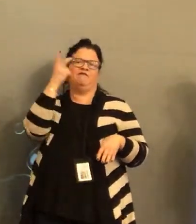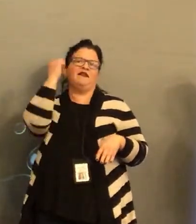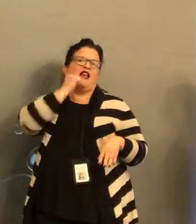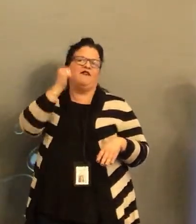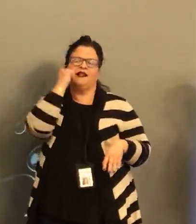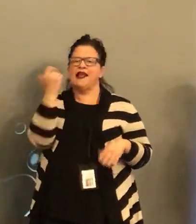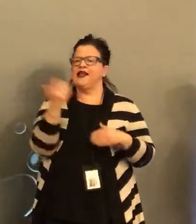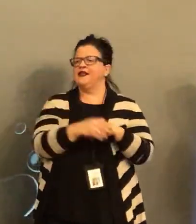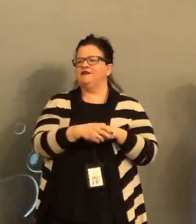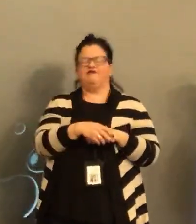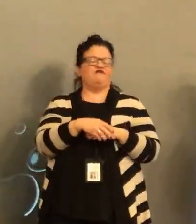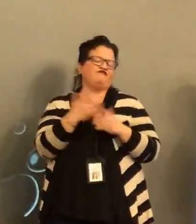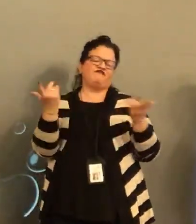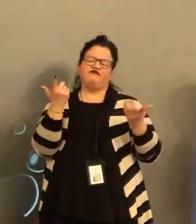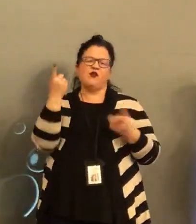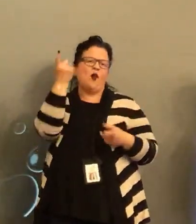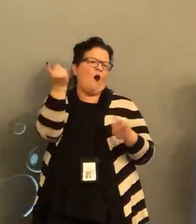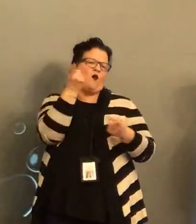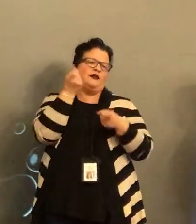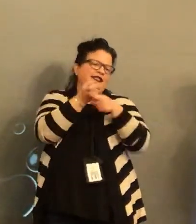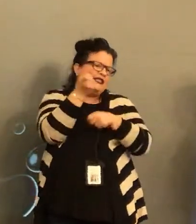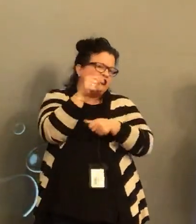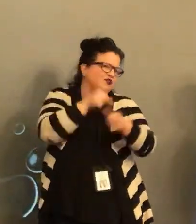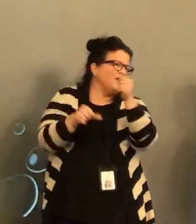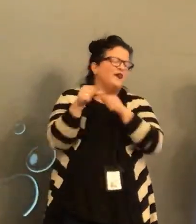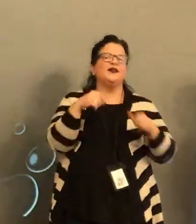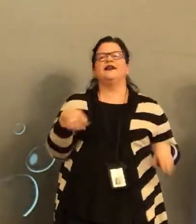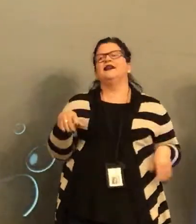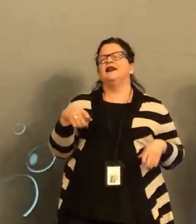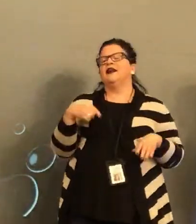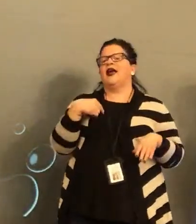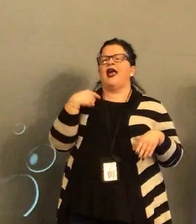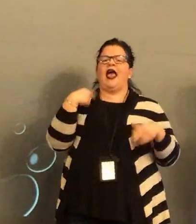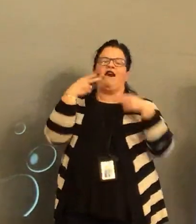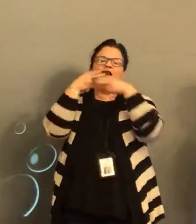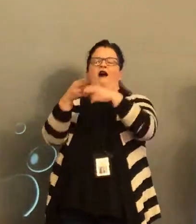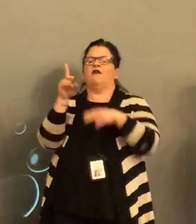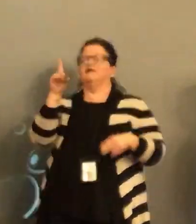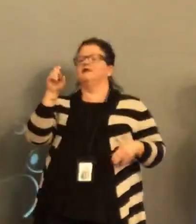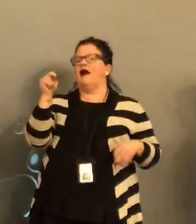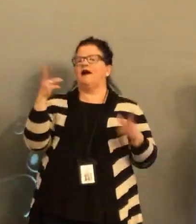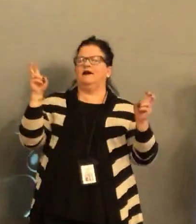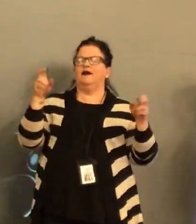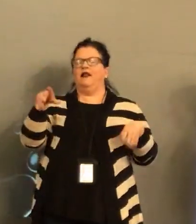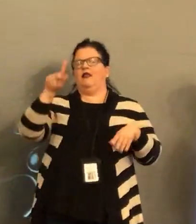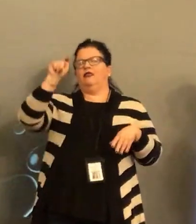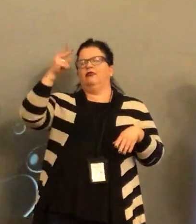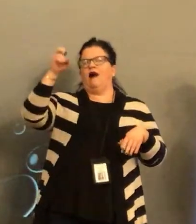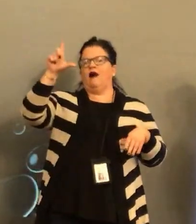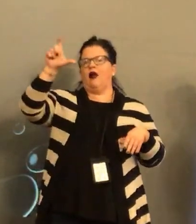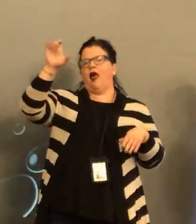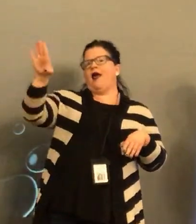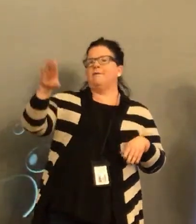this is our family and we've lost a family member you saw him every day we'd always banter kid around